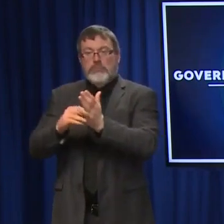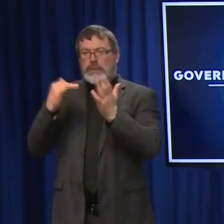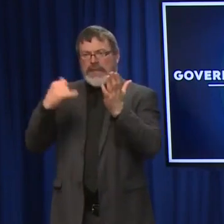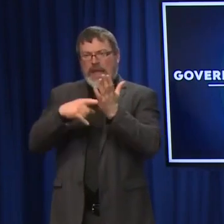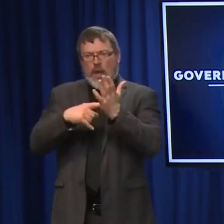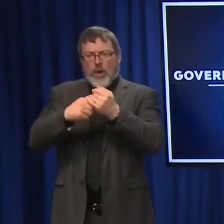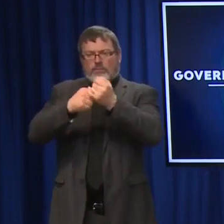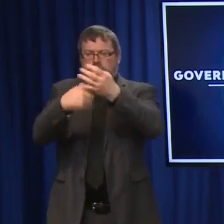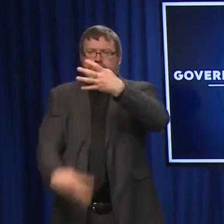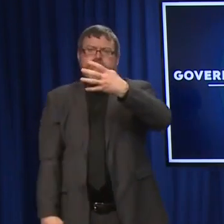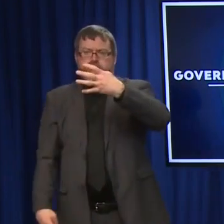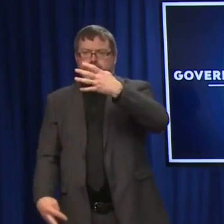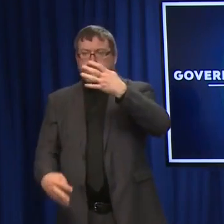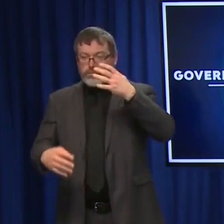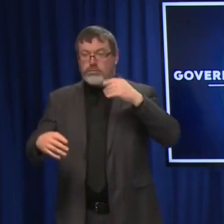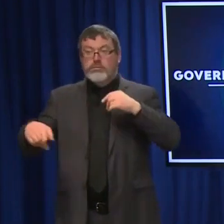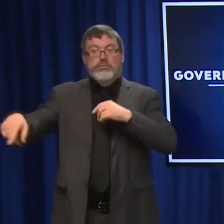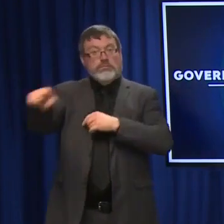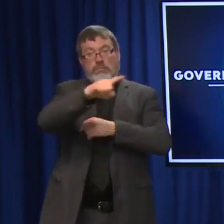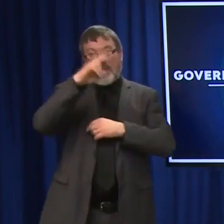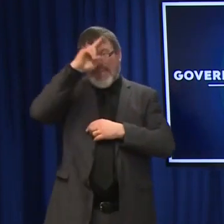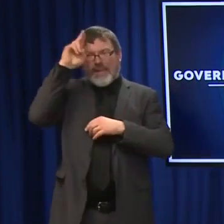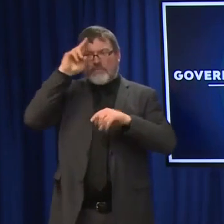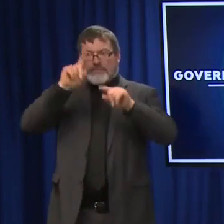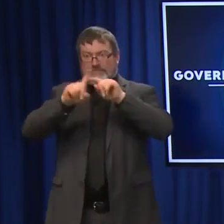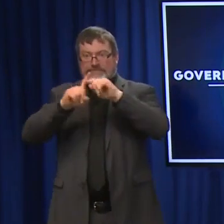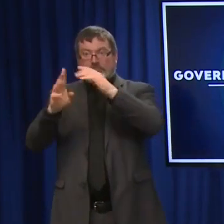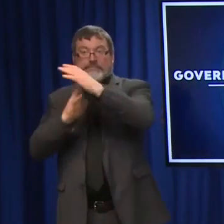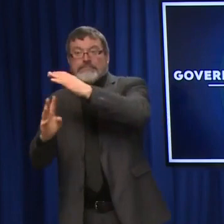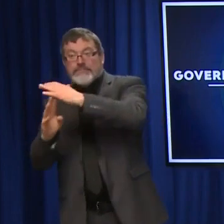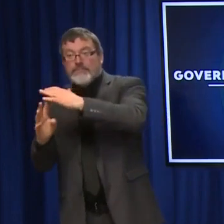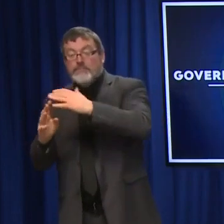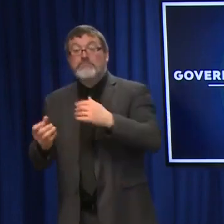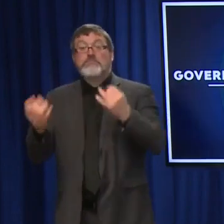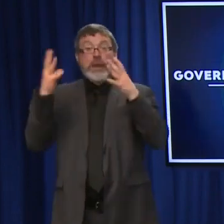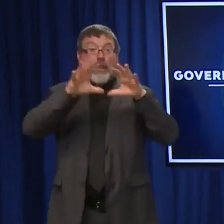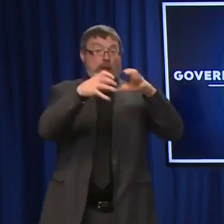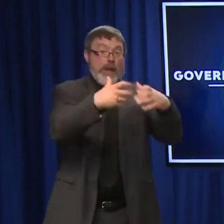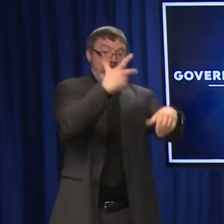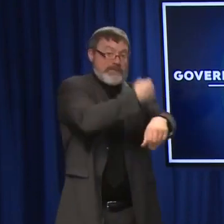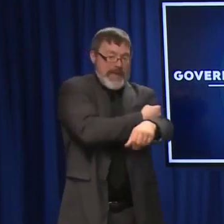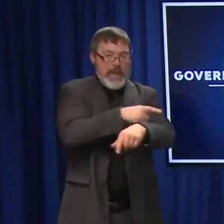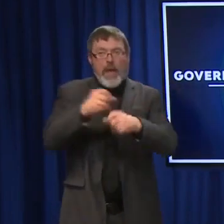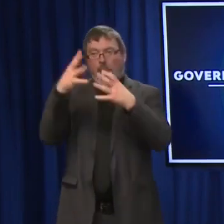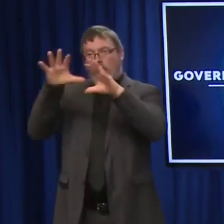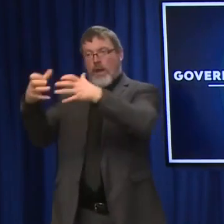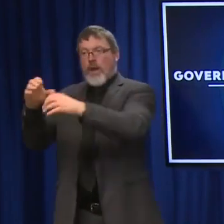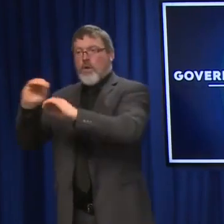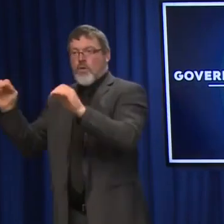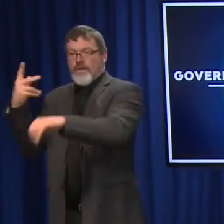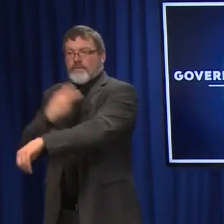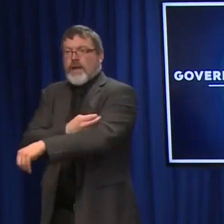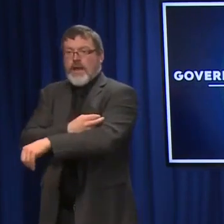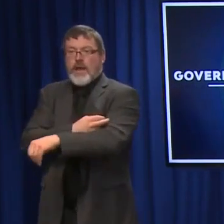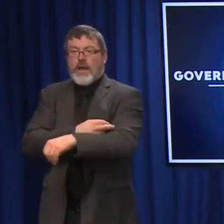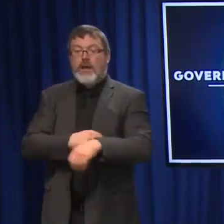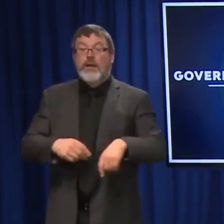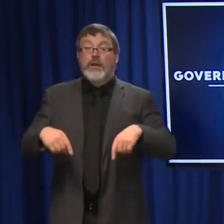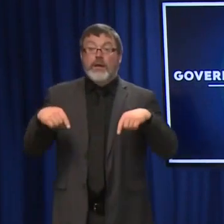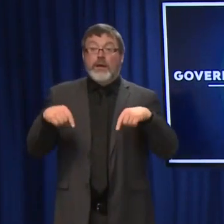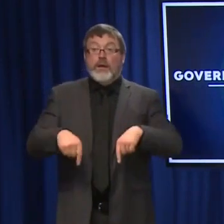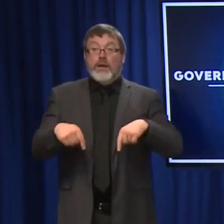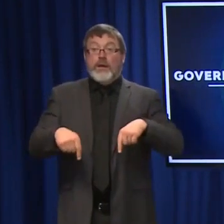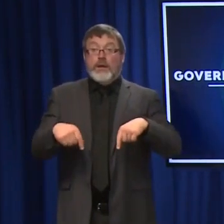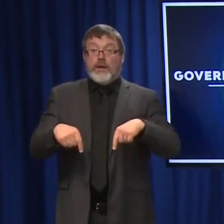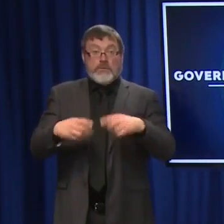hospitalizations, about vaccination status, and things like that. Typically, when we're at press conferences or at public meetings and I get